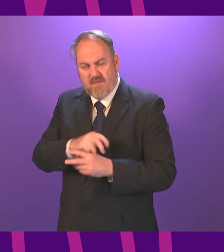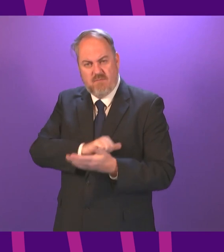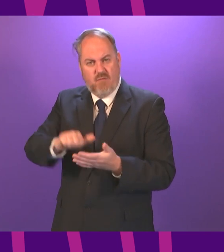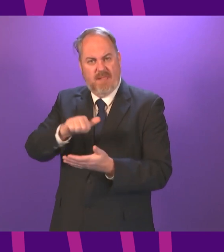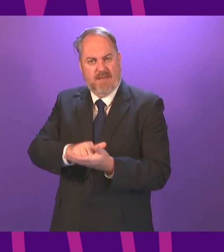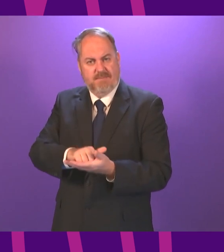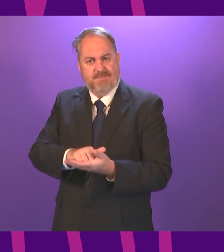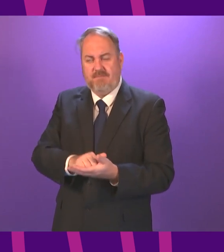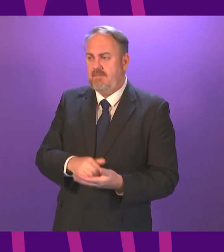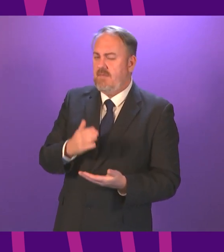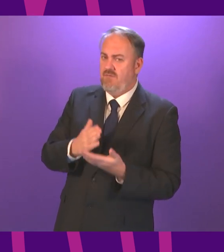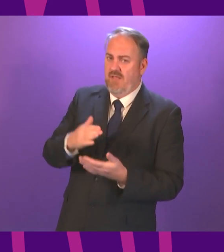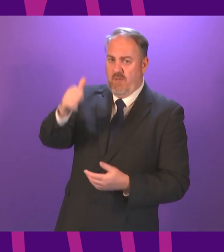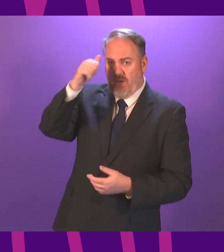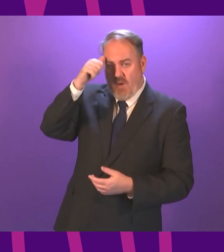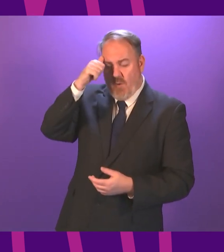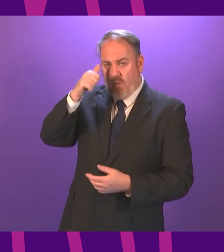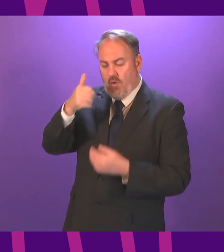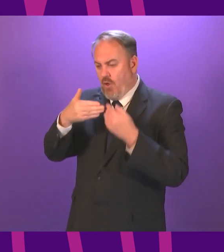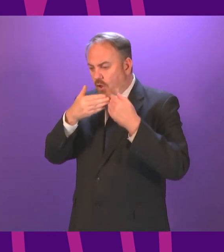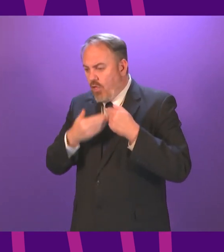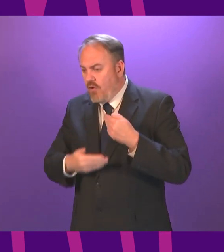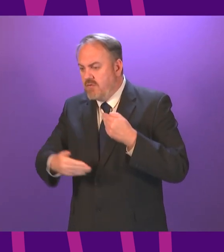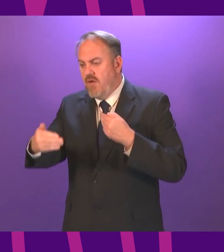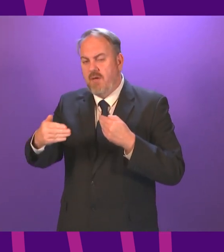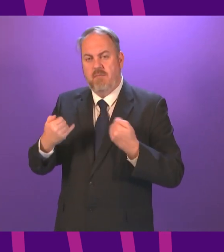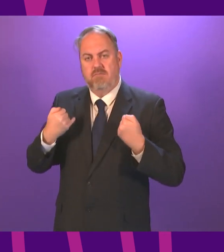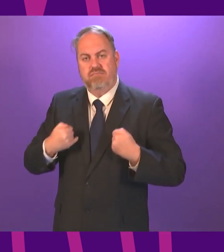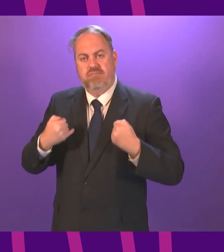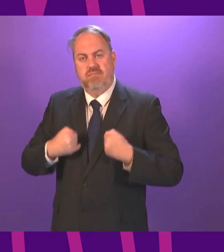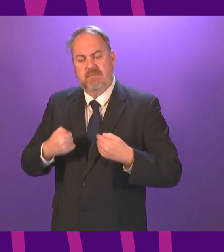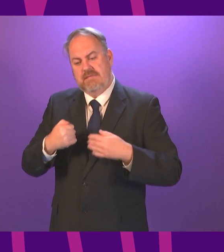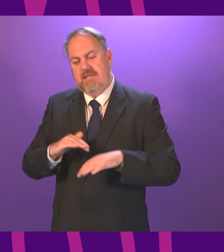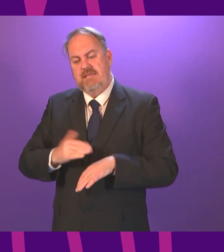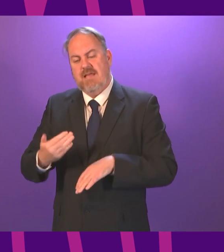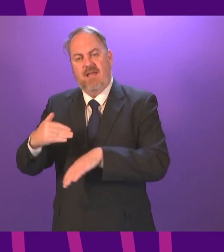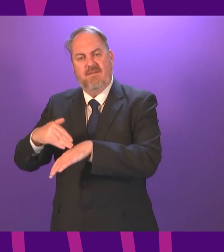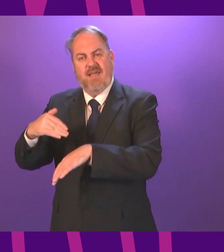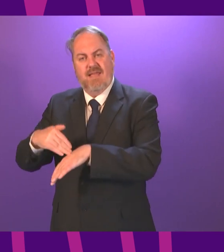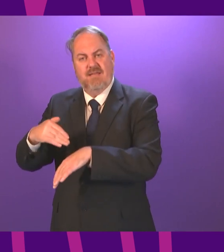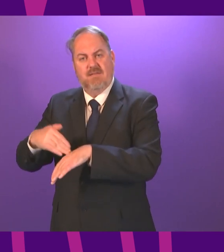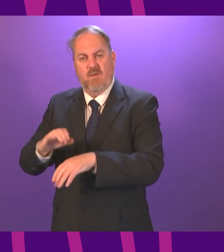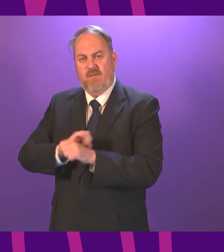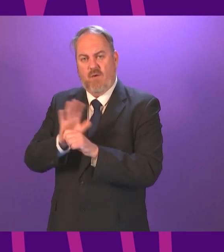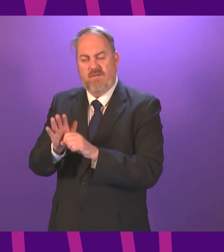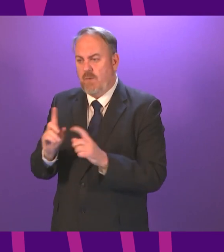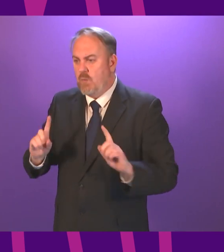the wide-ranging and complex nature of long COVID and how long many of the symptoms being experienced will persist.